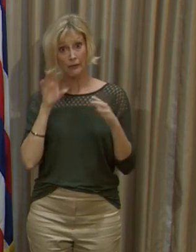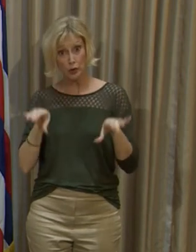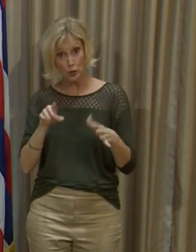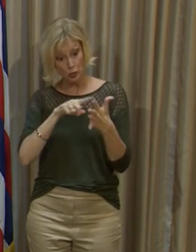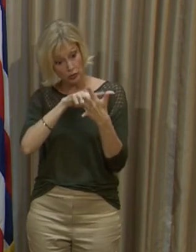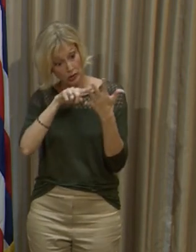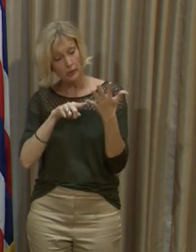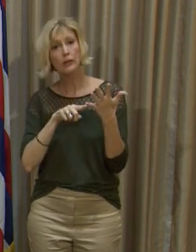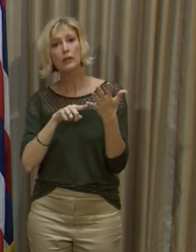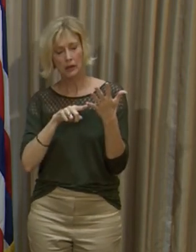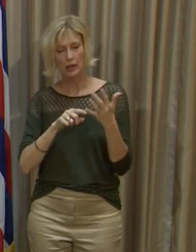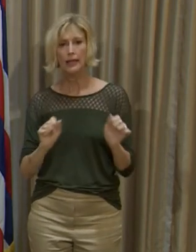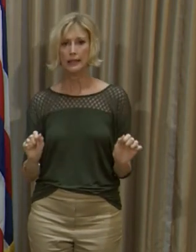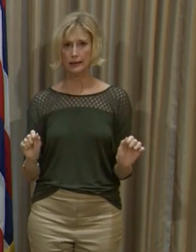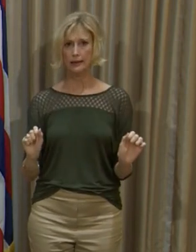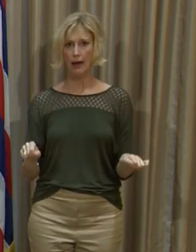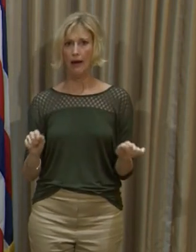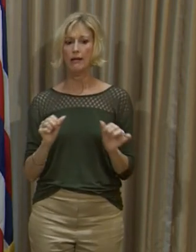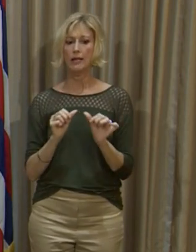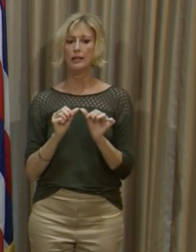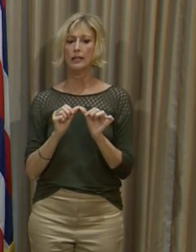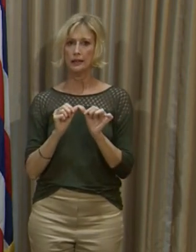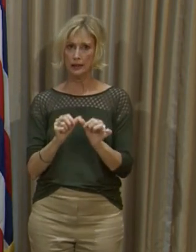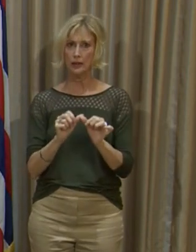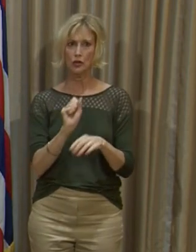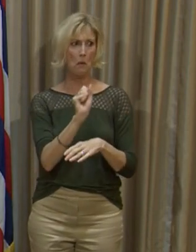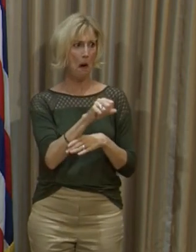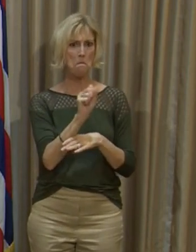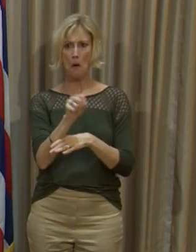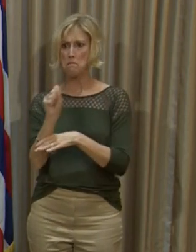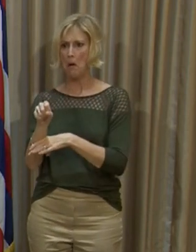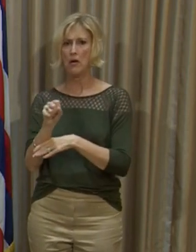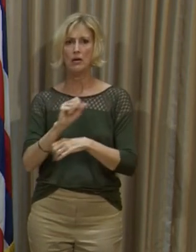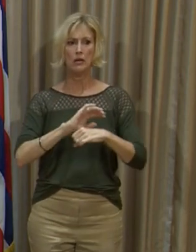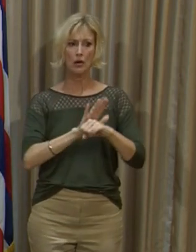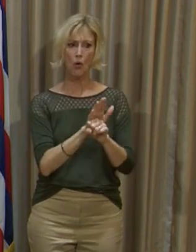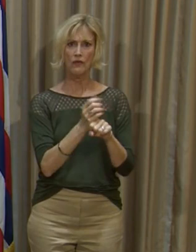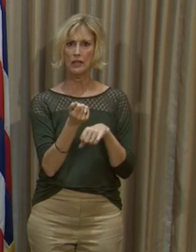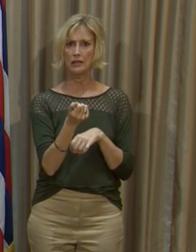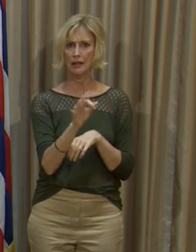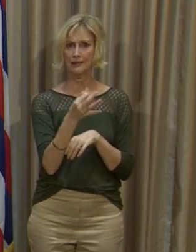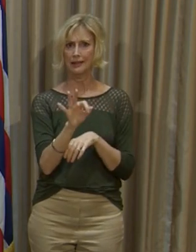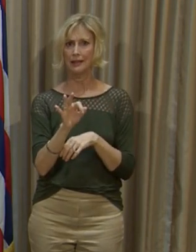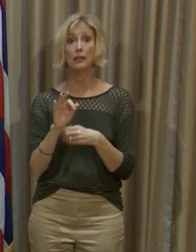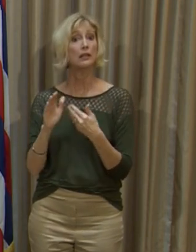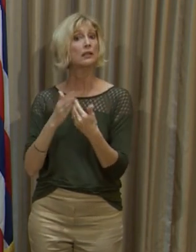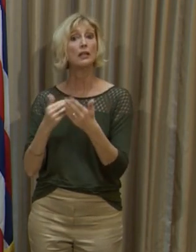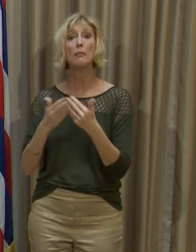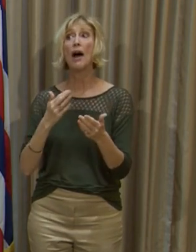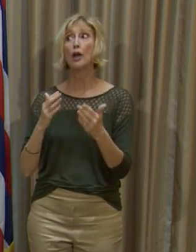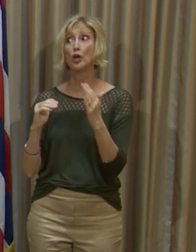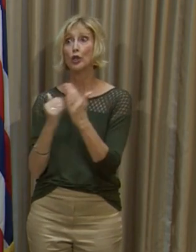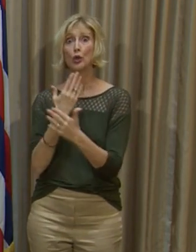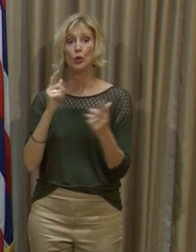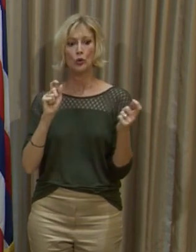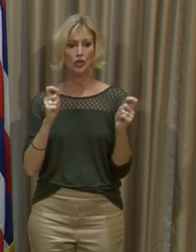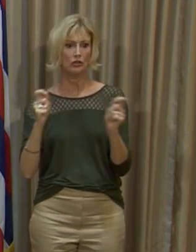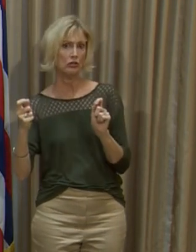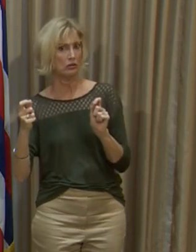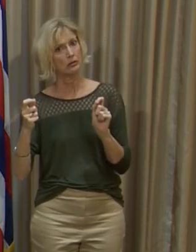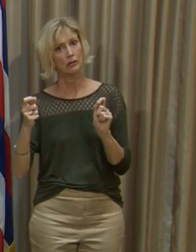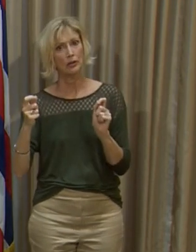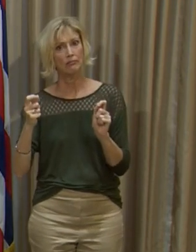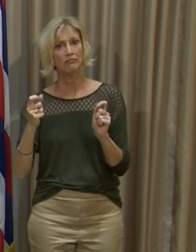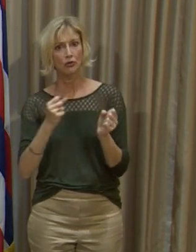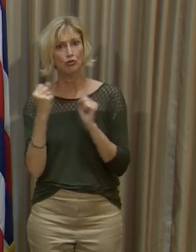things, we can continue to combat COVID-19, even in the face of some of these new variant strains, and get your vaccine when your turn comes.